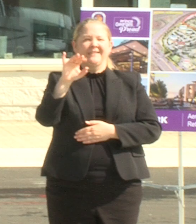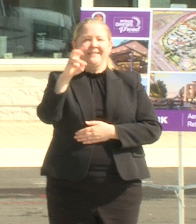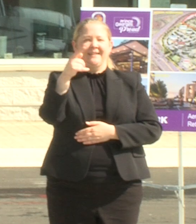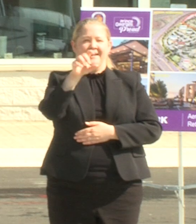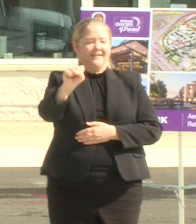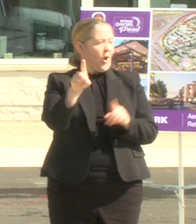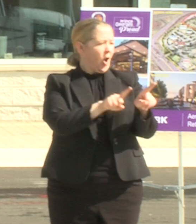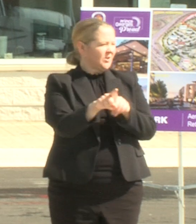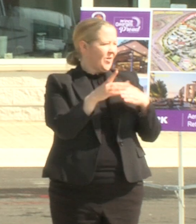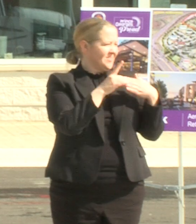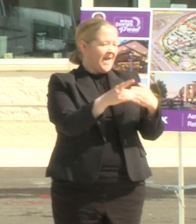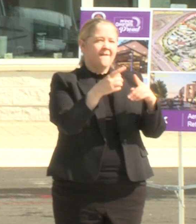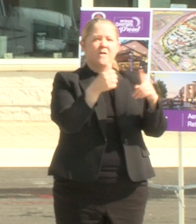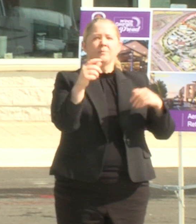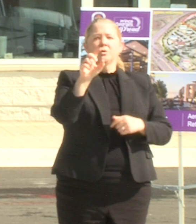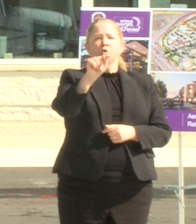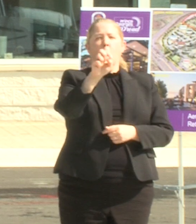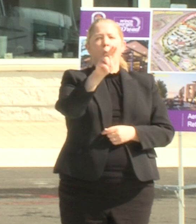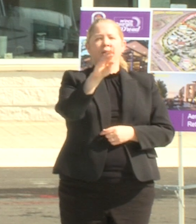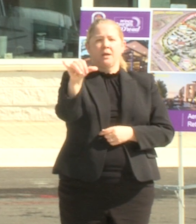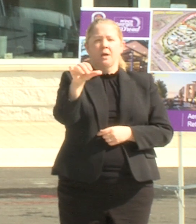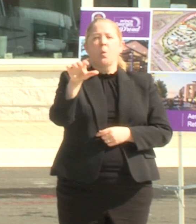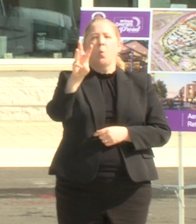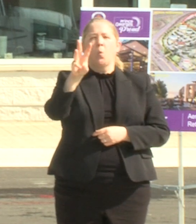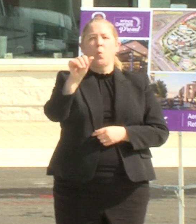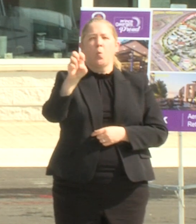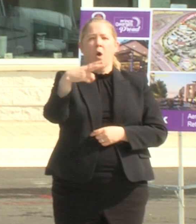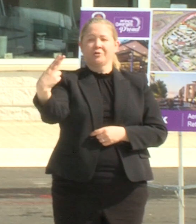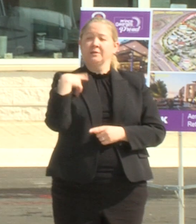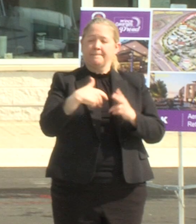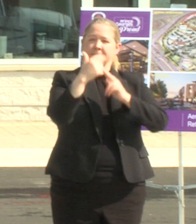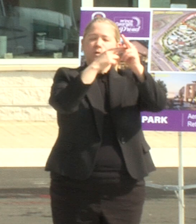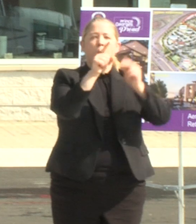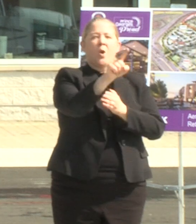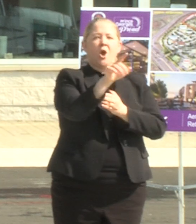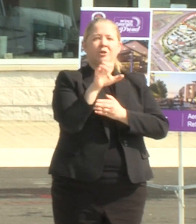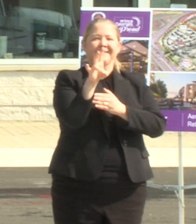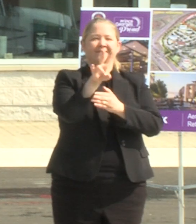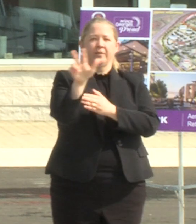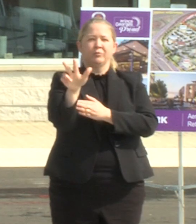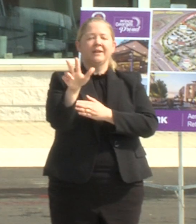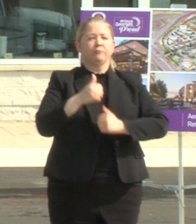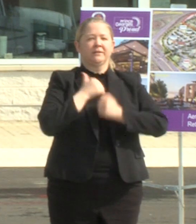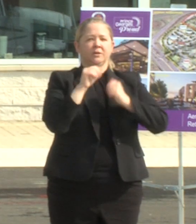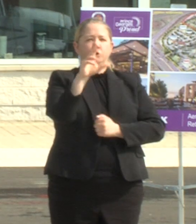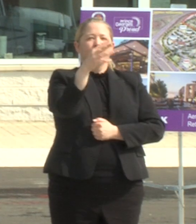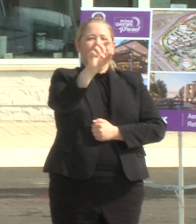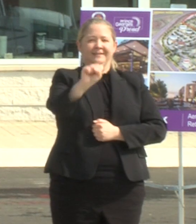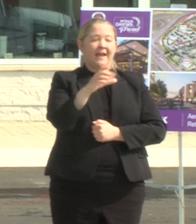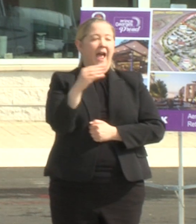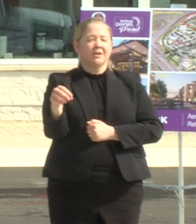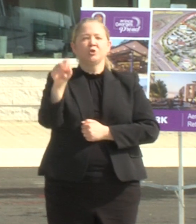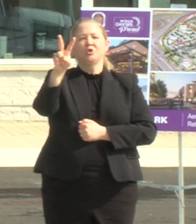who is building 173 residential units and 210 on the park we're so